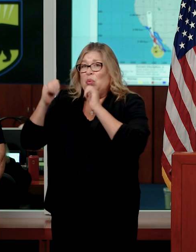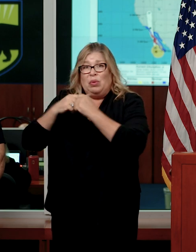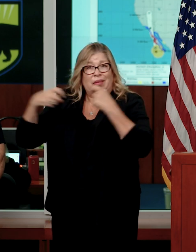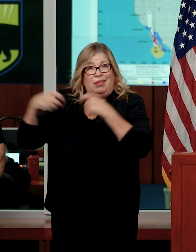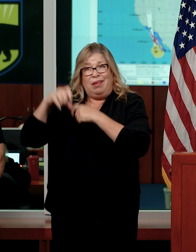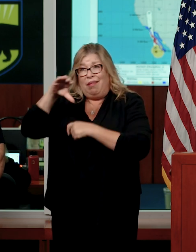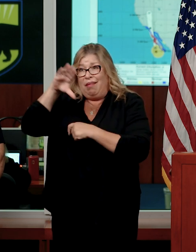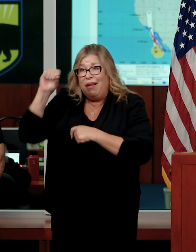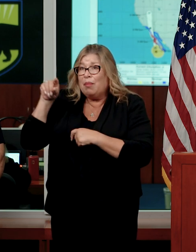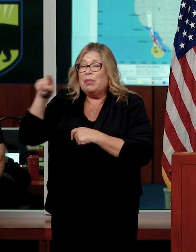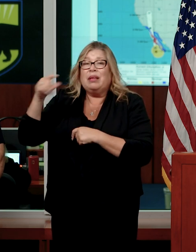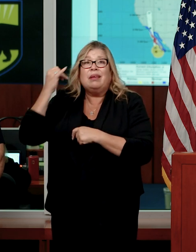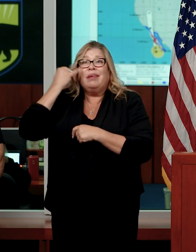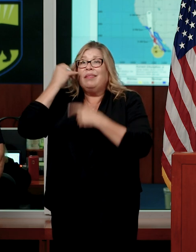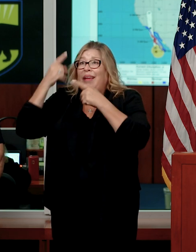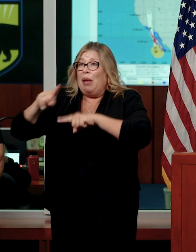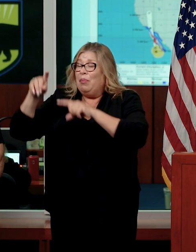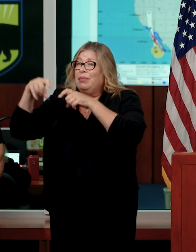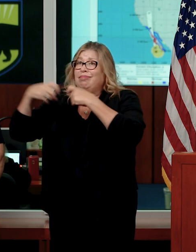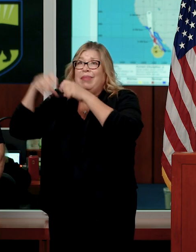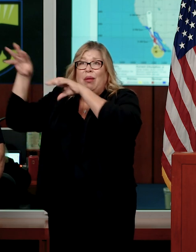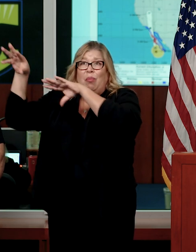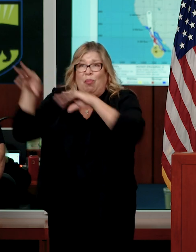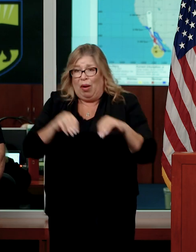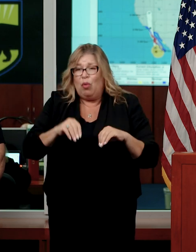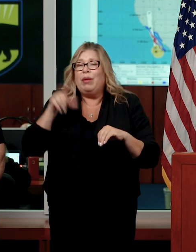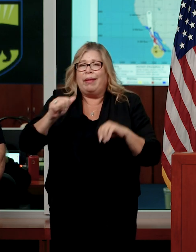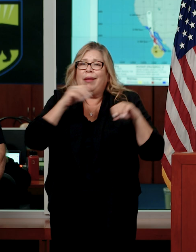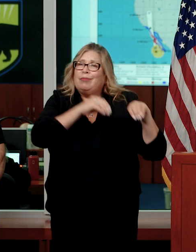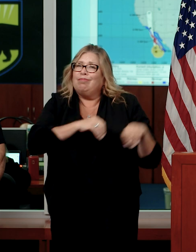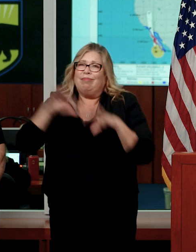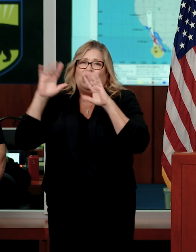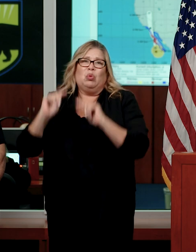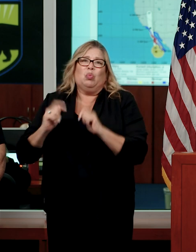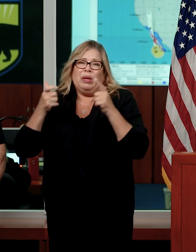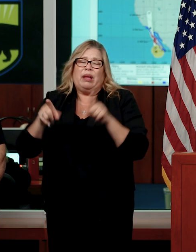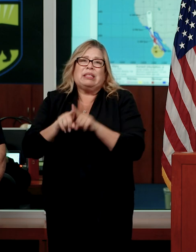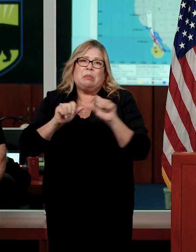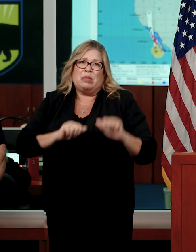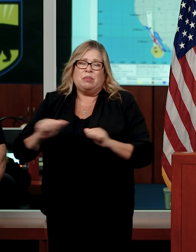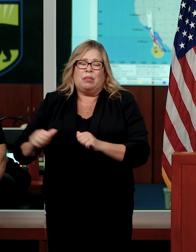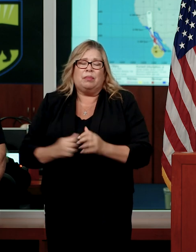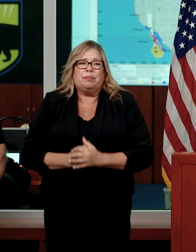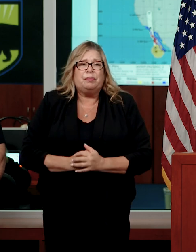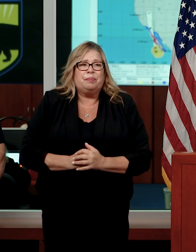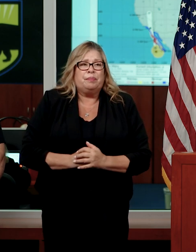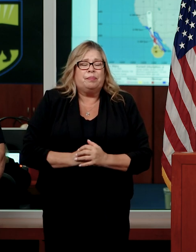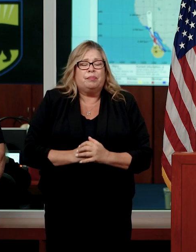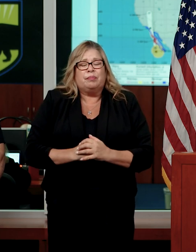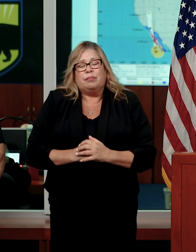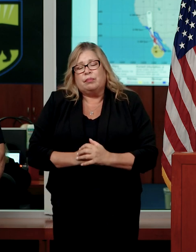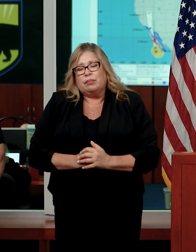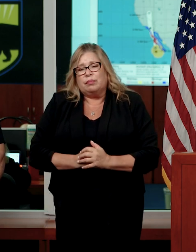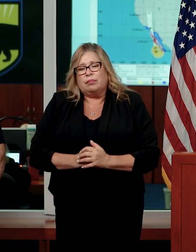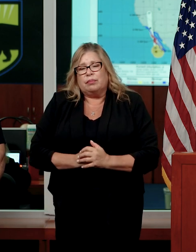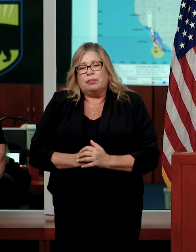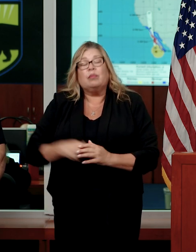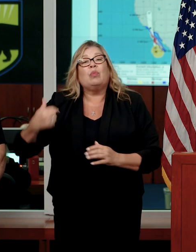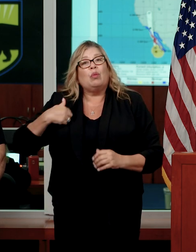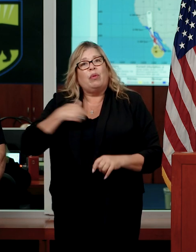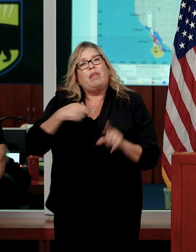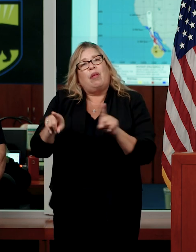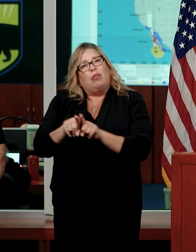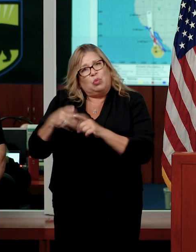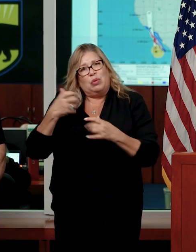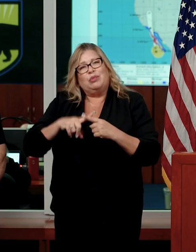companies to ensure that they can restore power as quickly as they possibly can. We also want to ensure